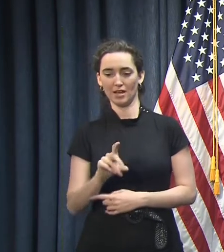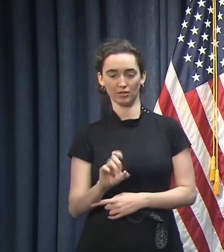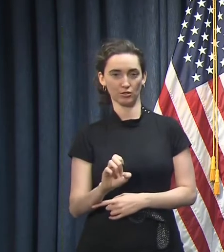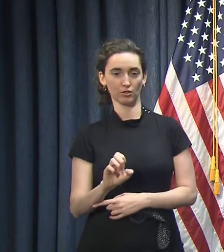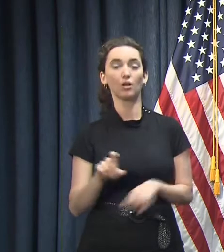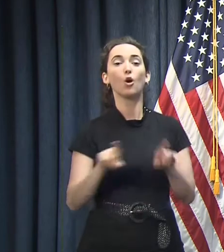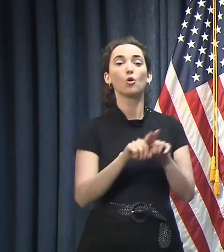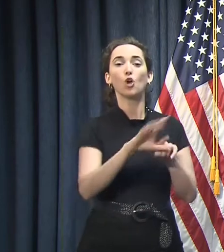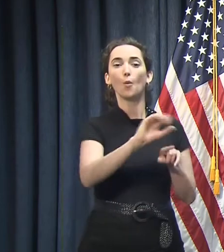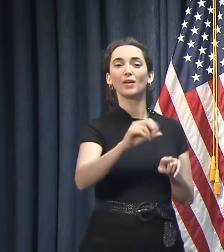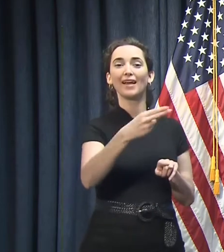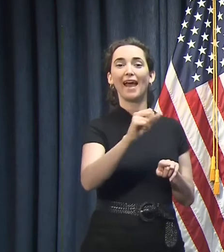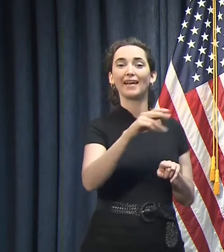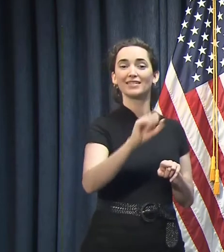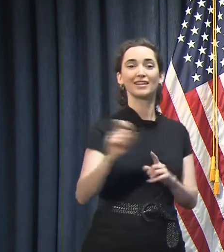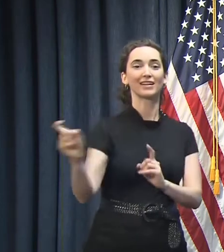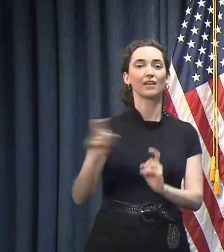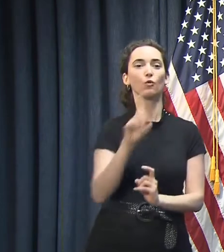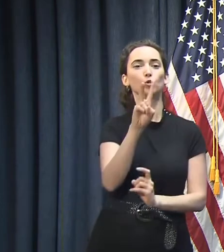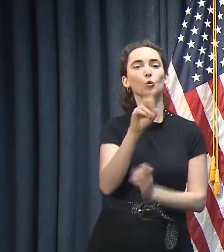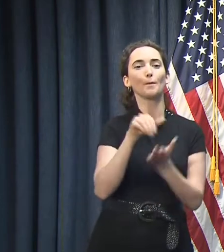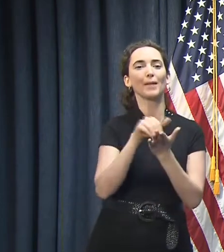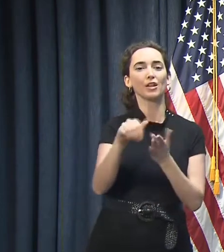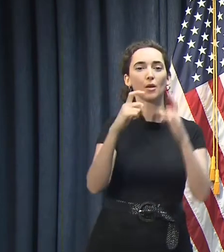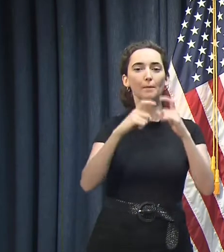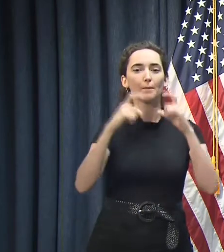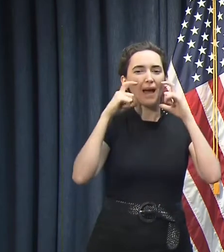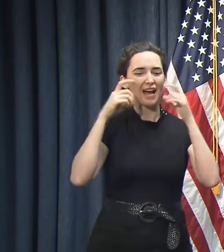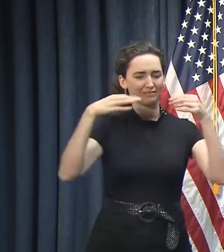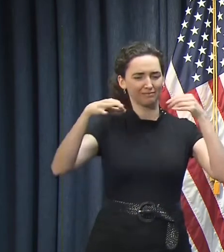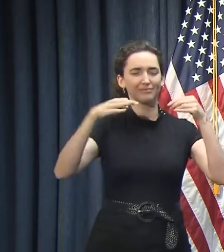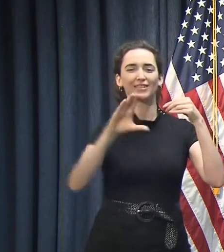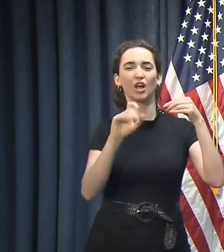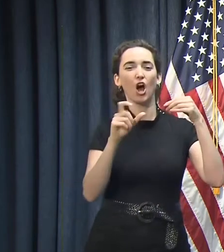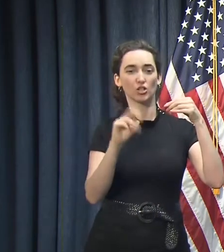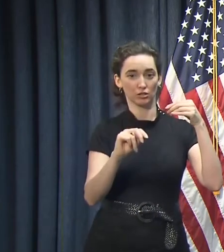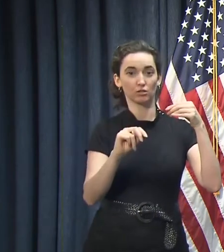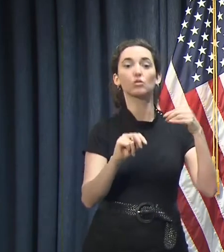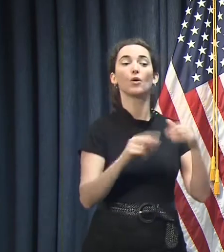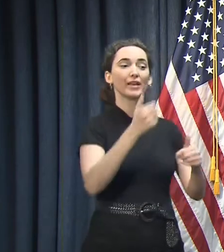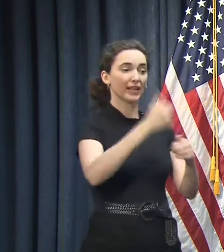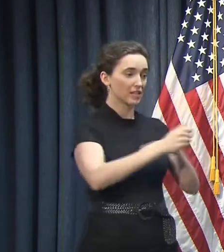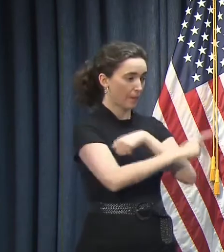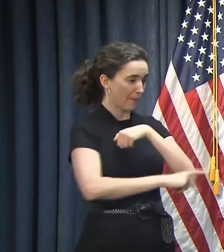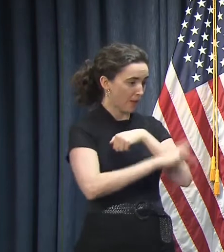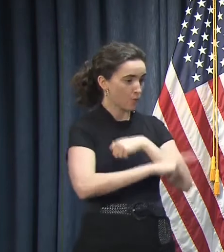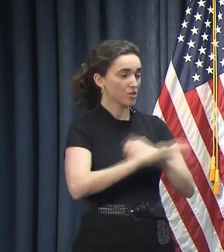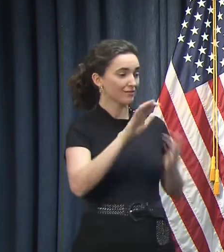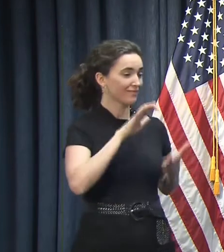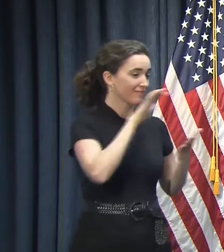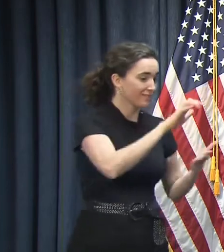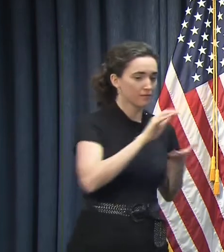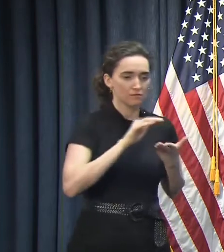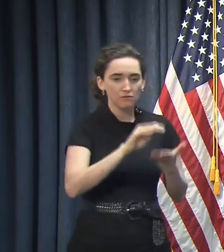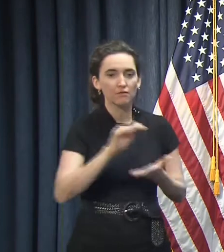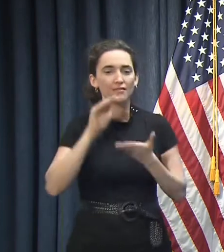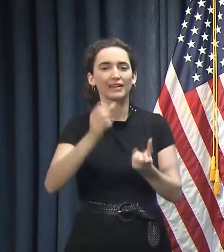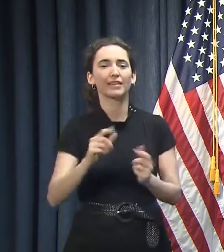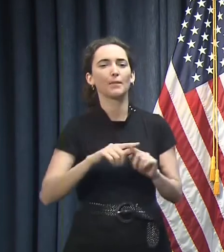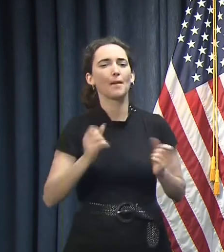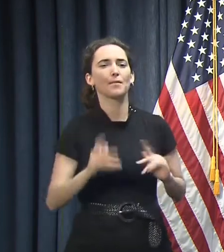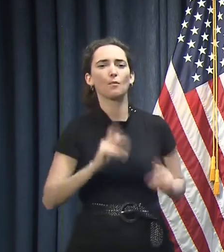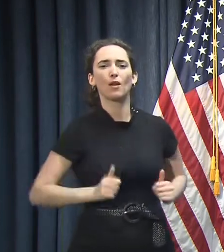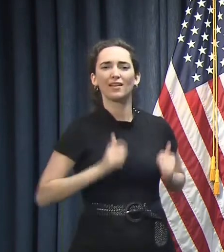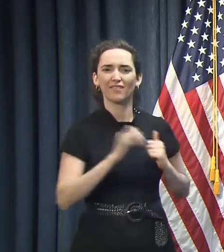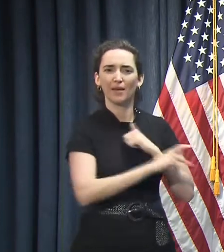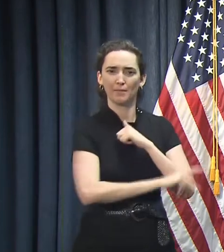from Hanes, which have been distributed to parishes based on population. Some of those masks were kept by GOSEP